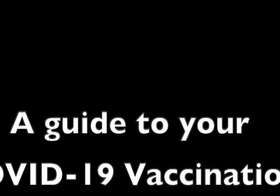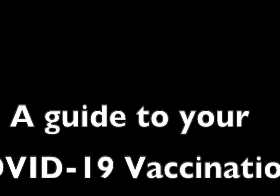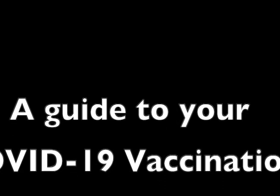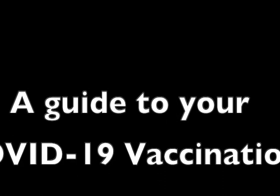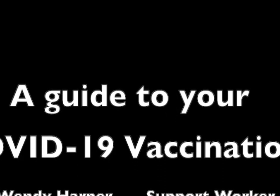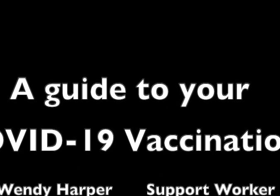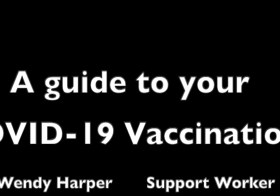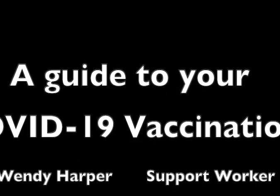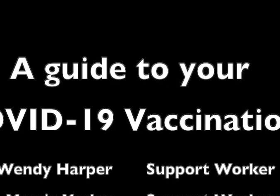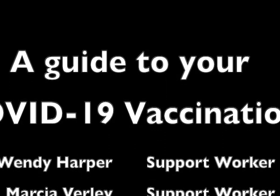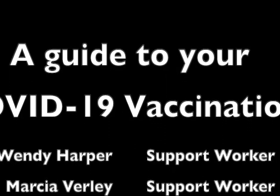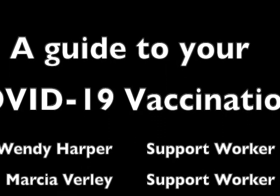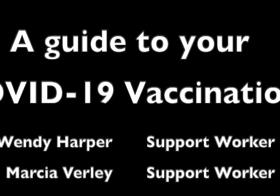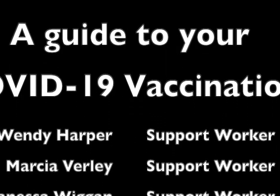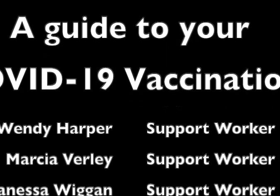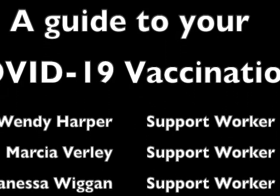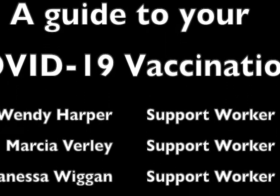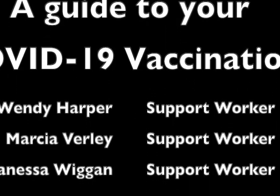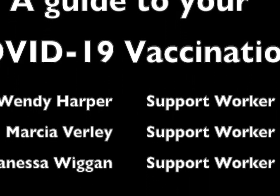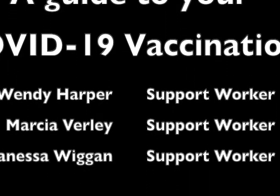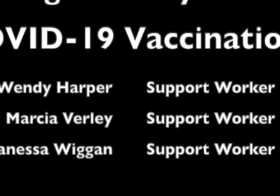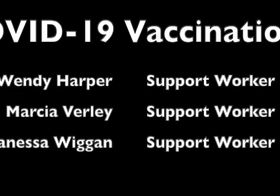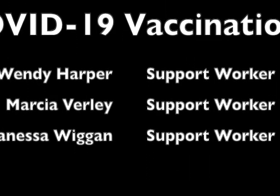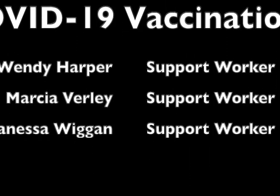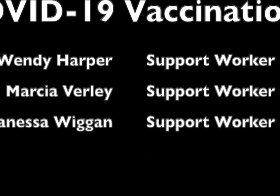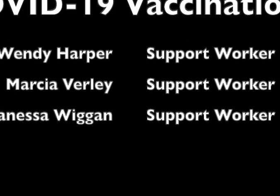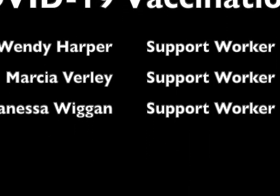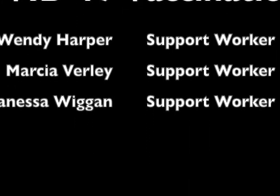Bye. Bye.